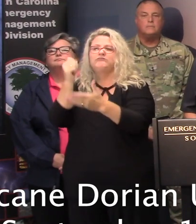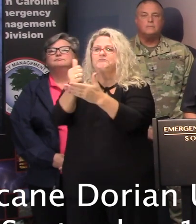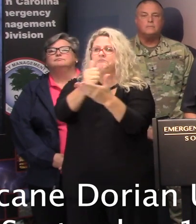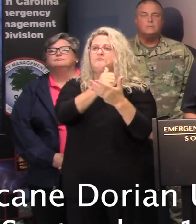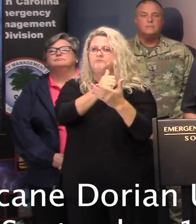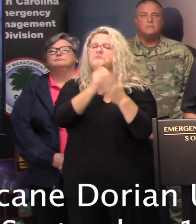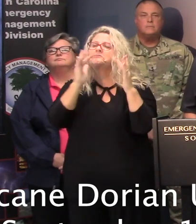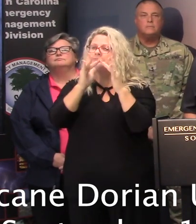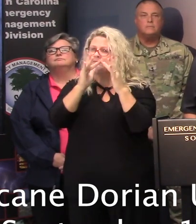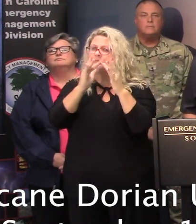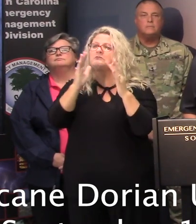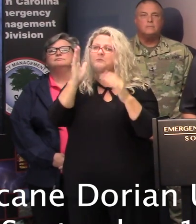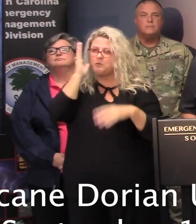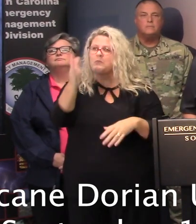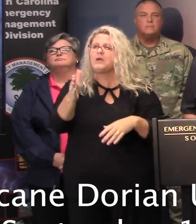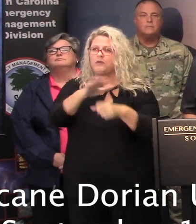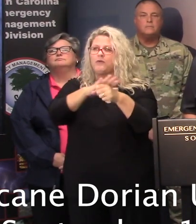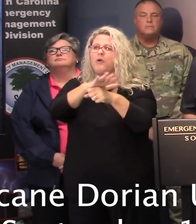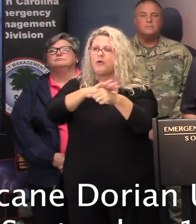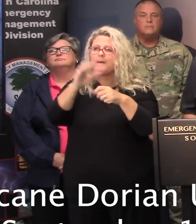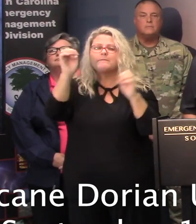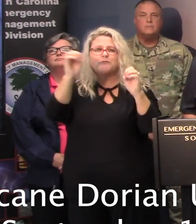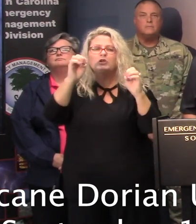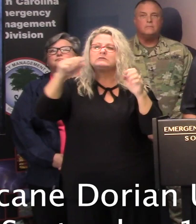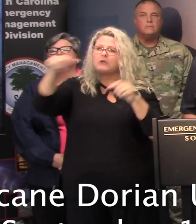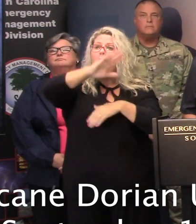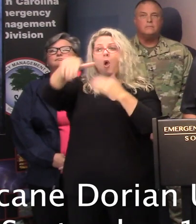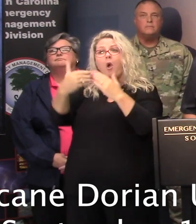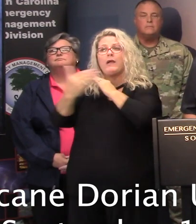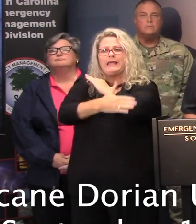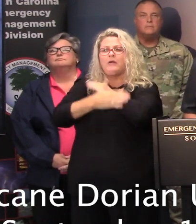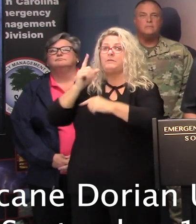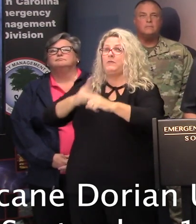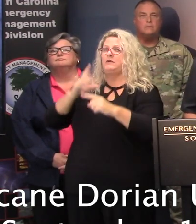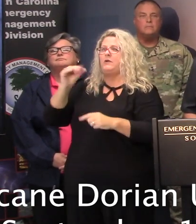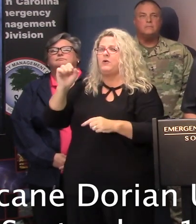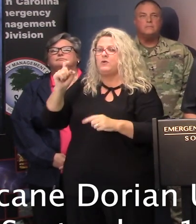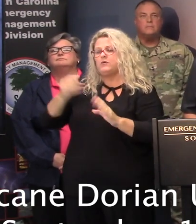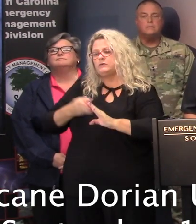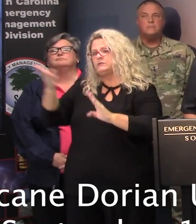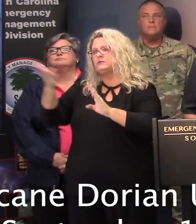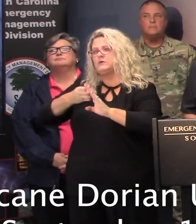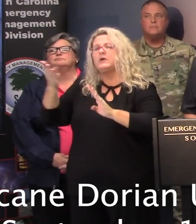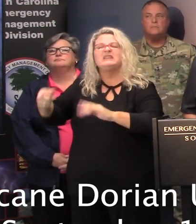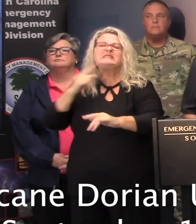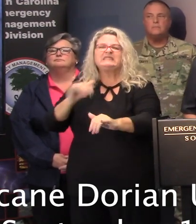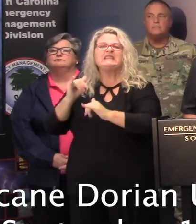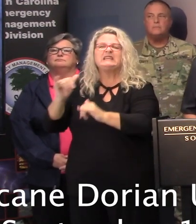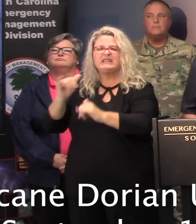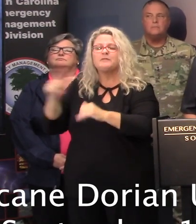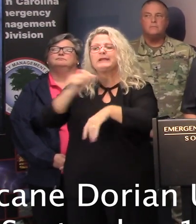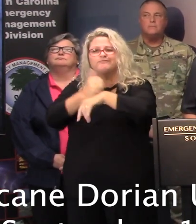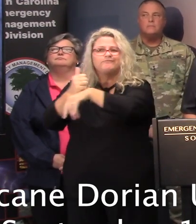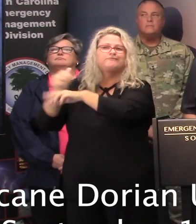in contact with the, uh, uh, emergency managers in all of counties, especially the coastal counties. Uh, they're doing pretty much the same thing that we're